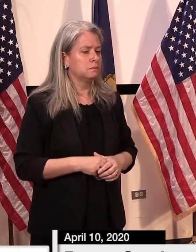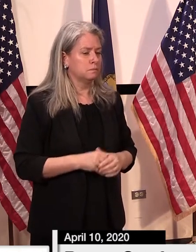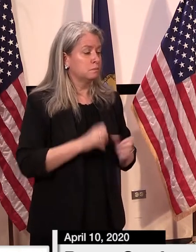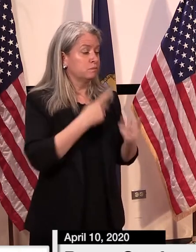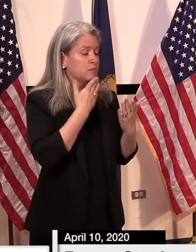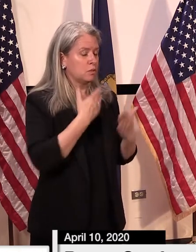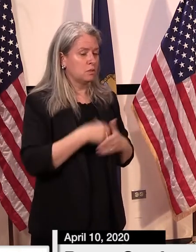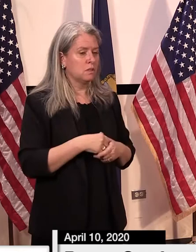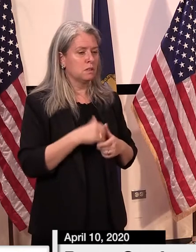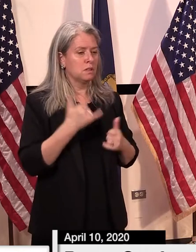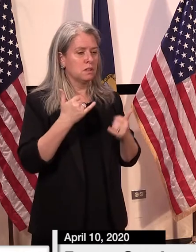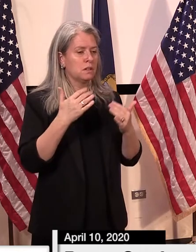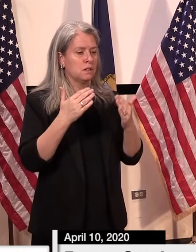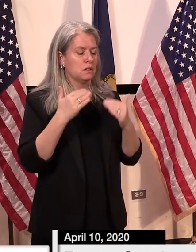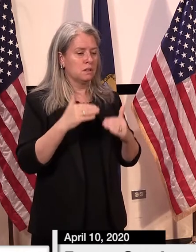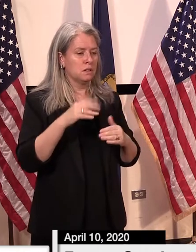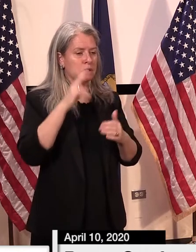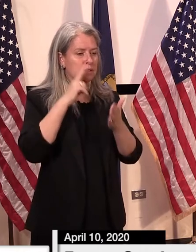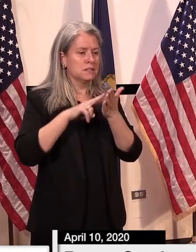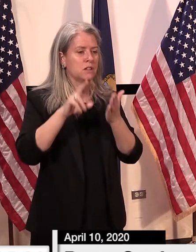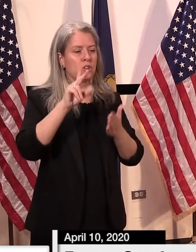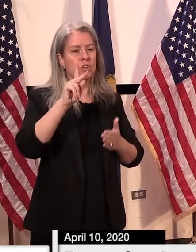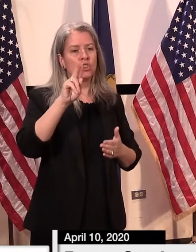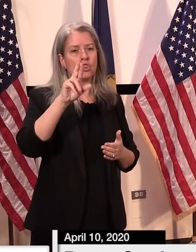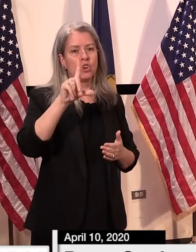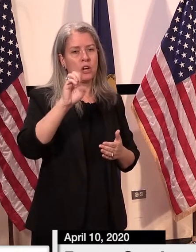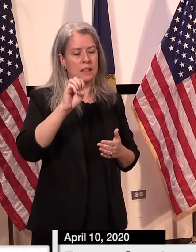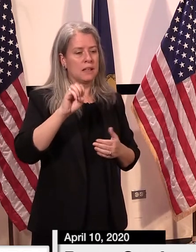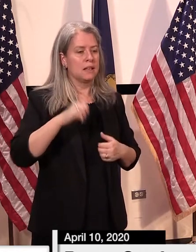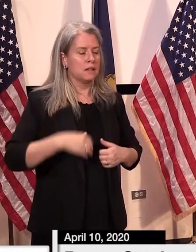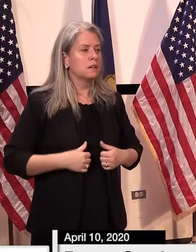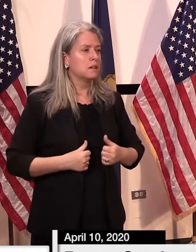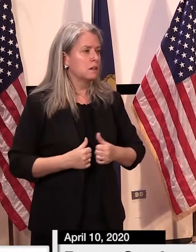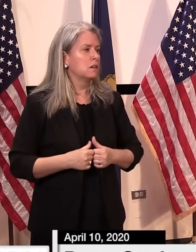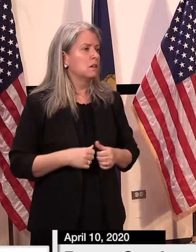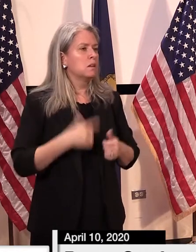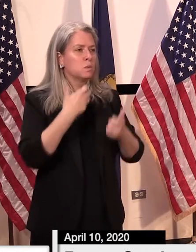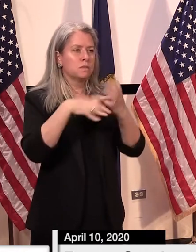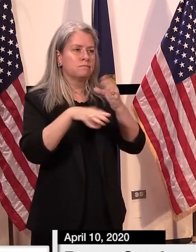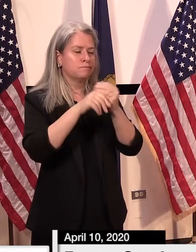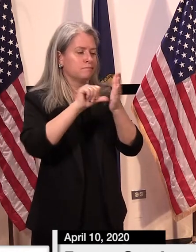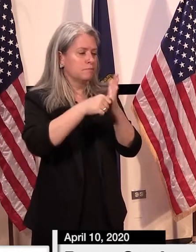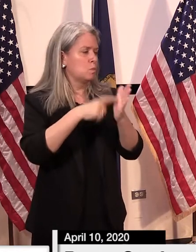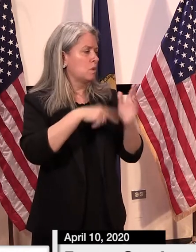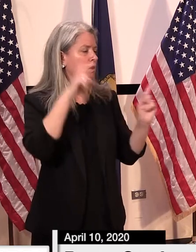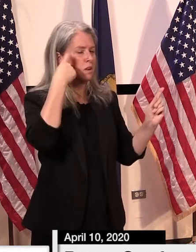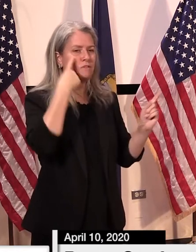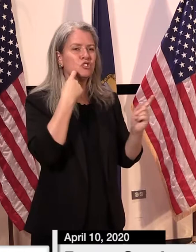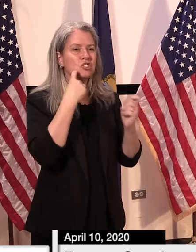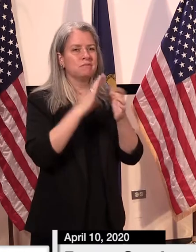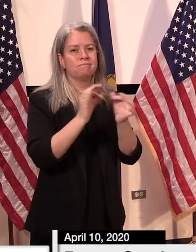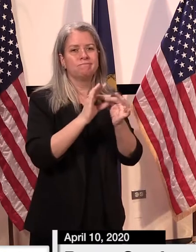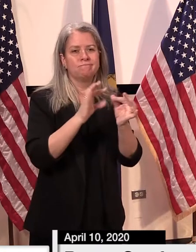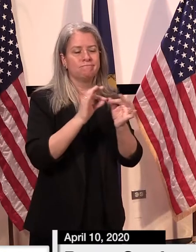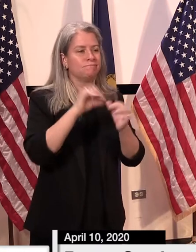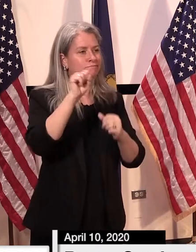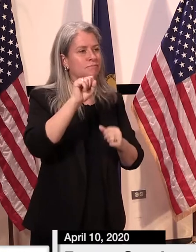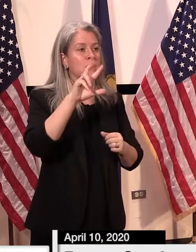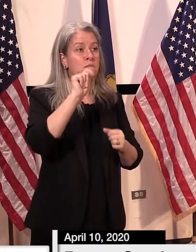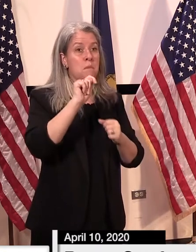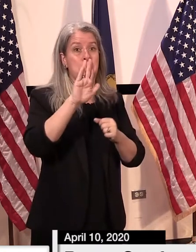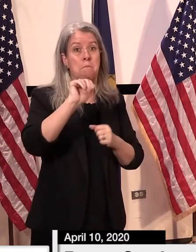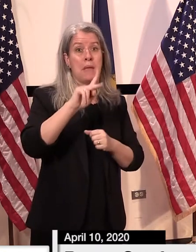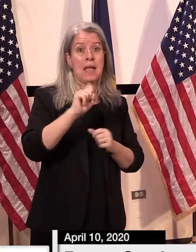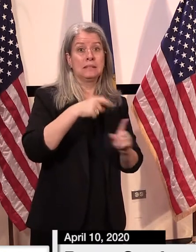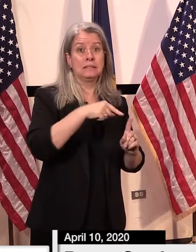Thank you. Hi, this is, hi, this is Secretary Curley, um, you know, just to reemphasize what the governor said, Vermont lenders